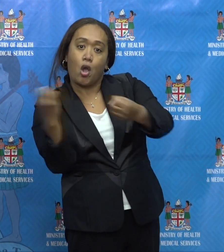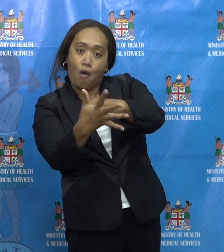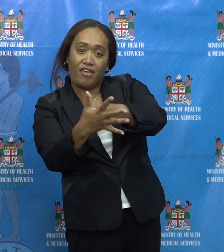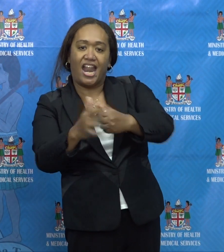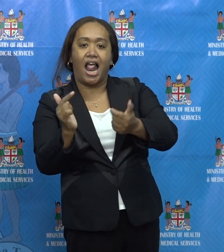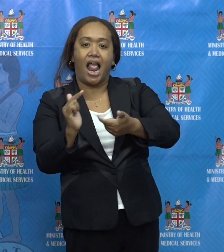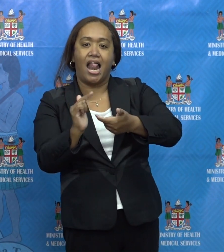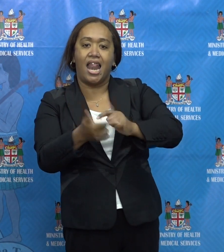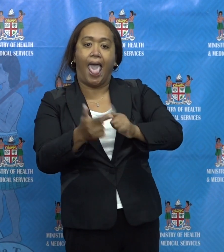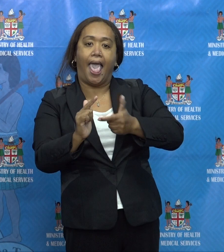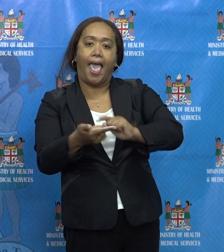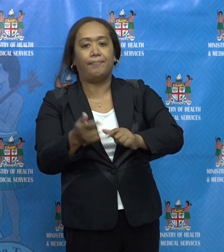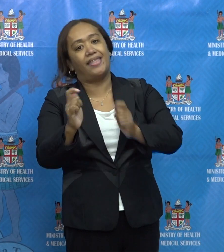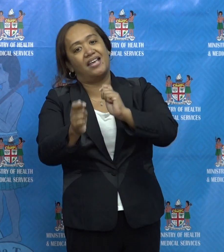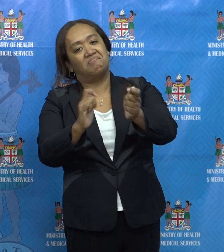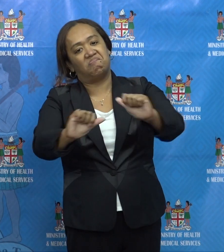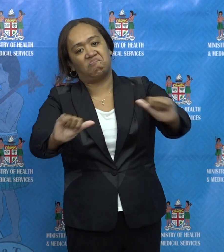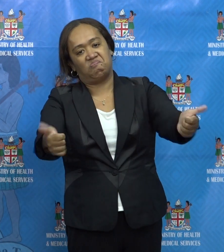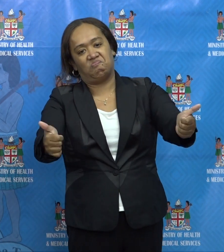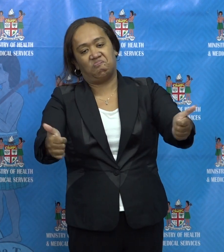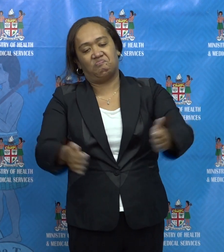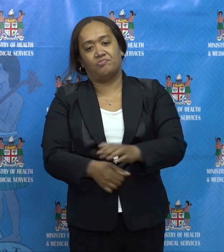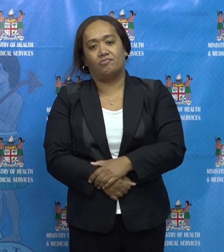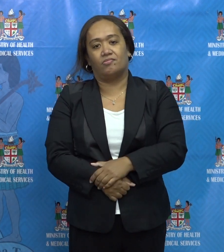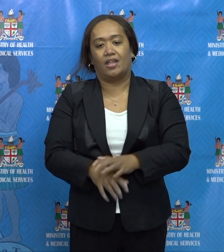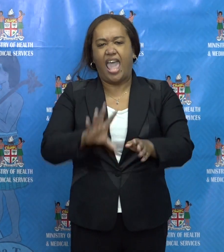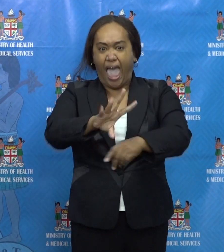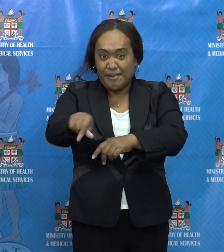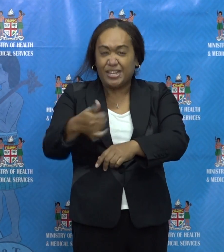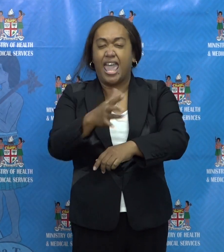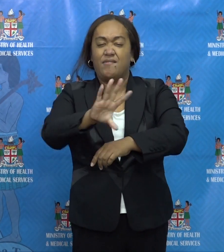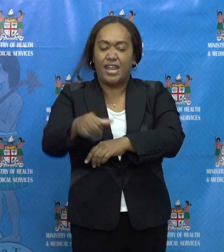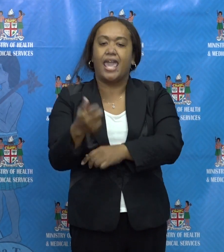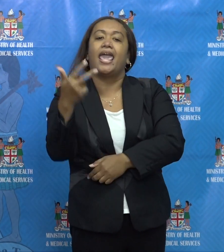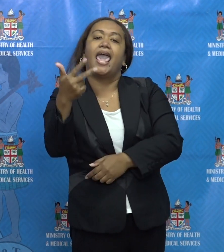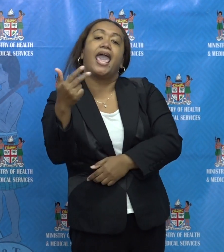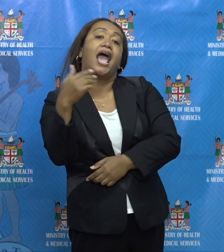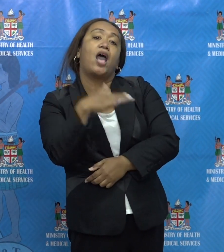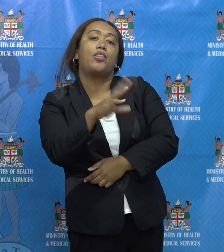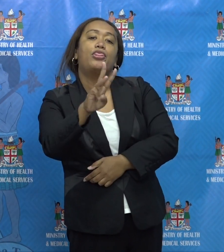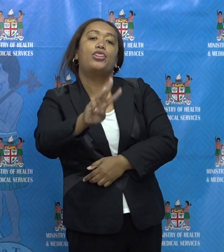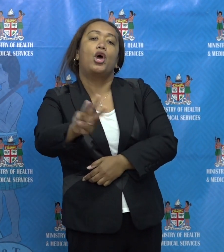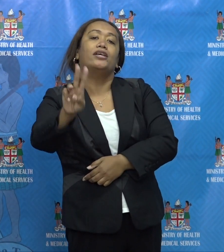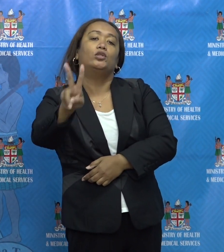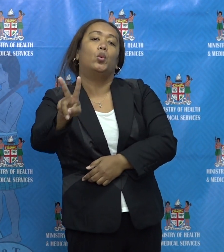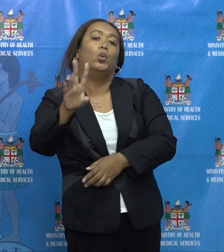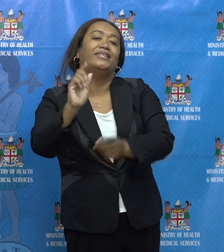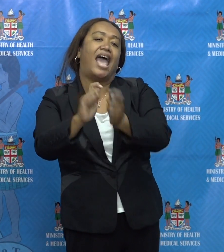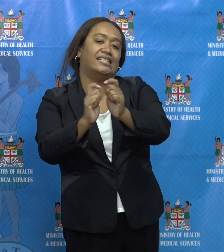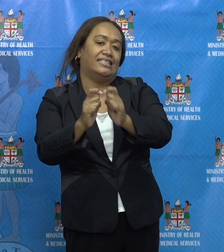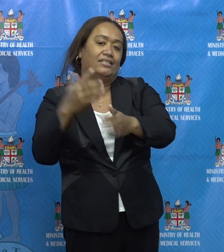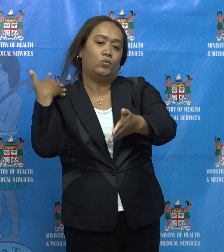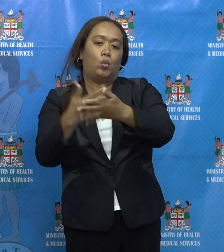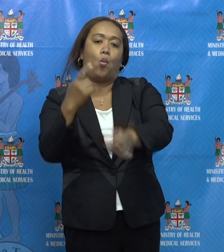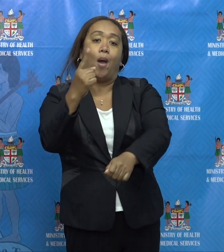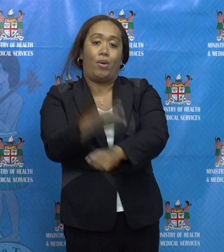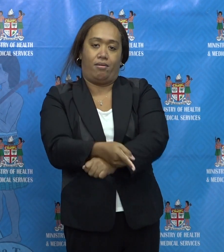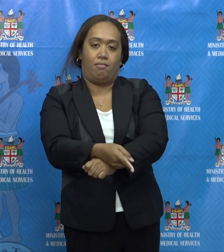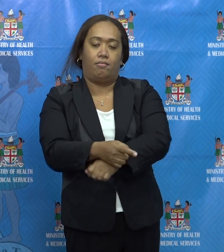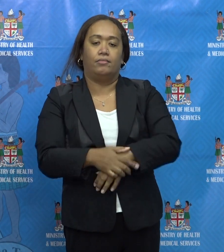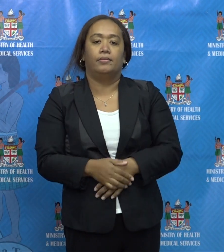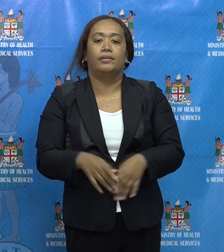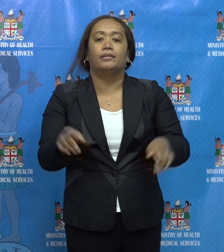lab tests have been conducted, and our daily average is at 832 tests per day over the last seven days. And our